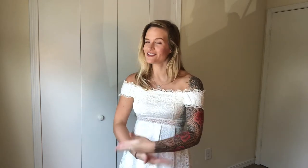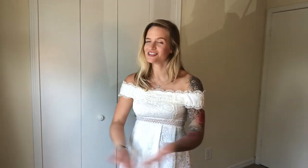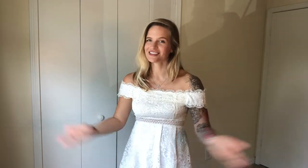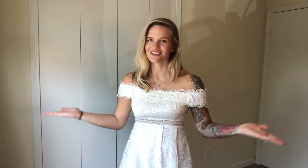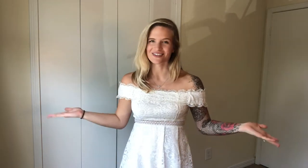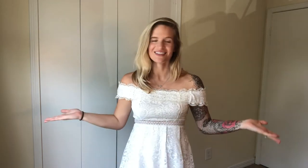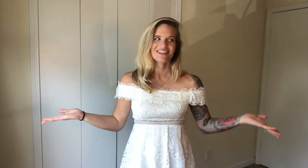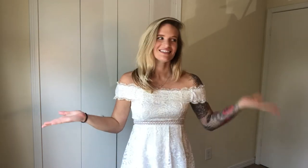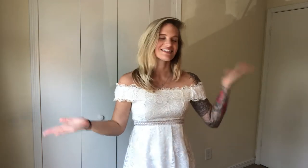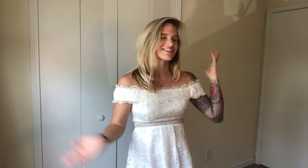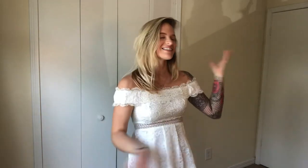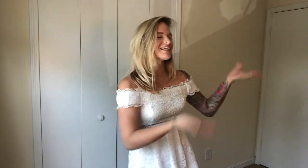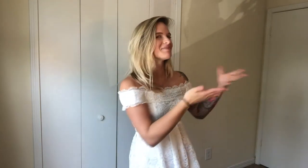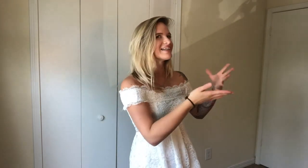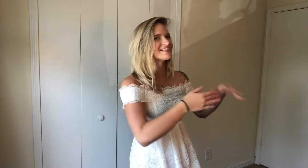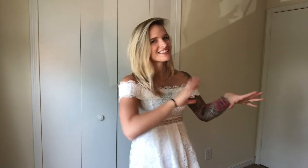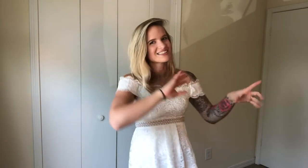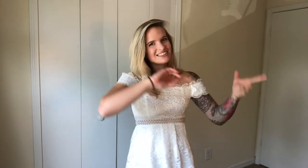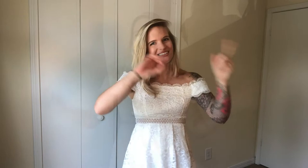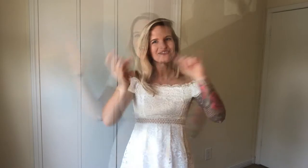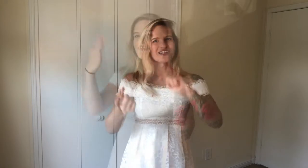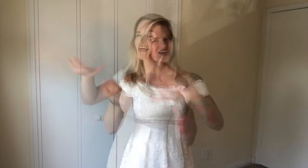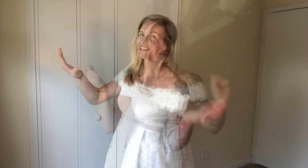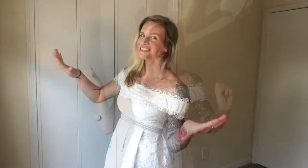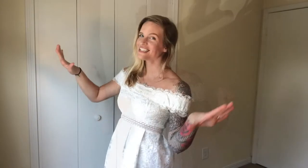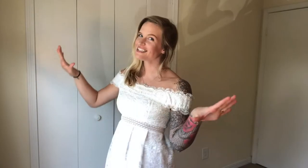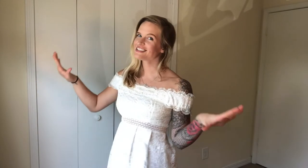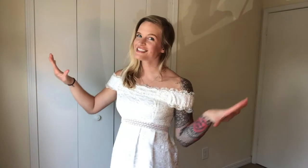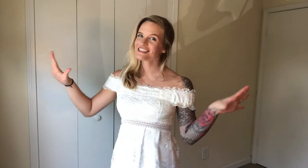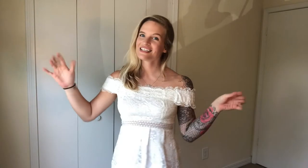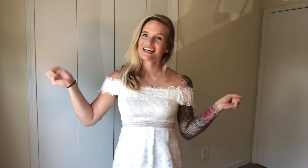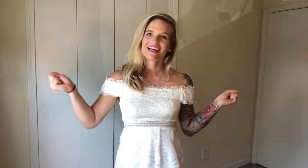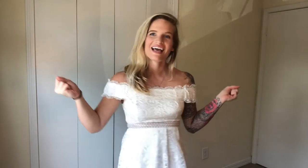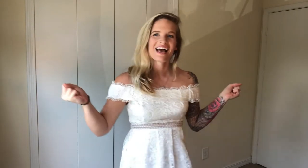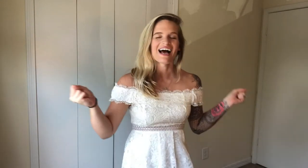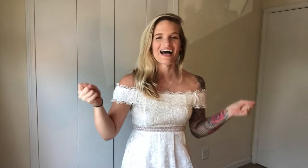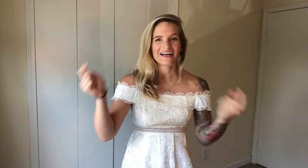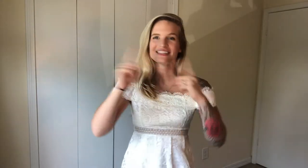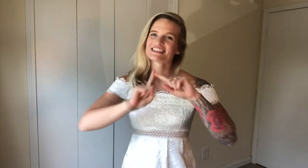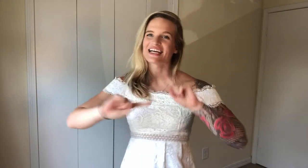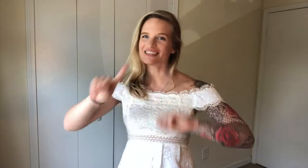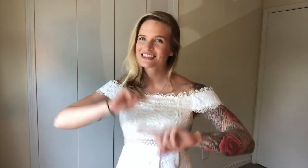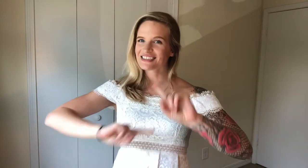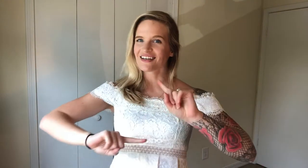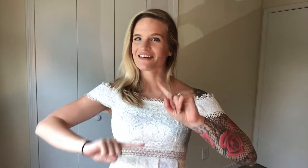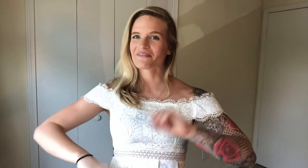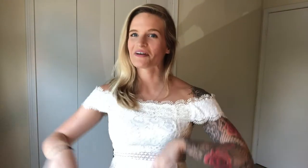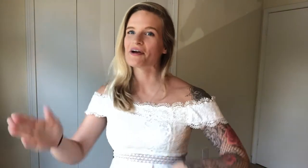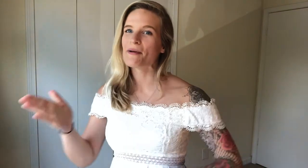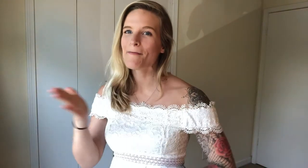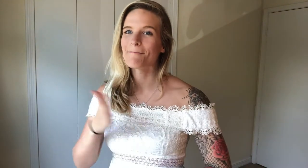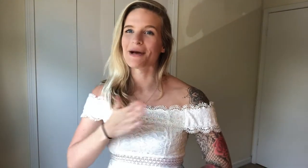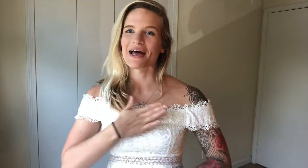So, it's like the same thing, just different. That's it. I signed this song for my